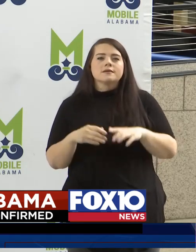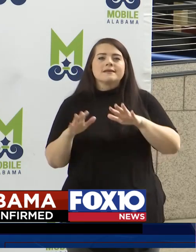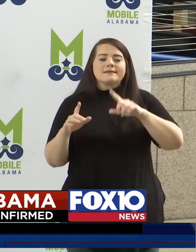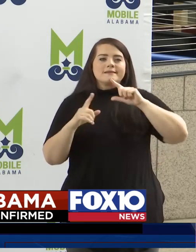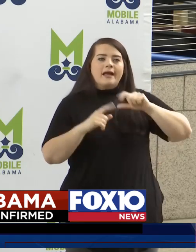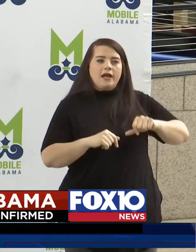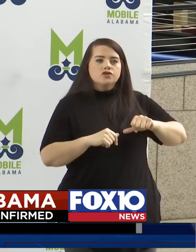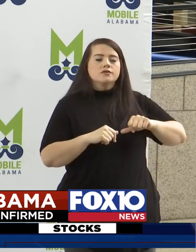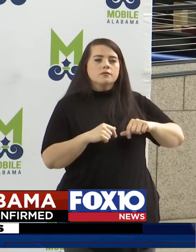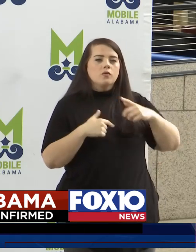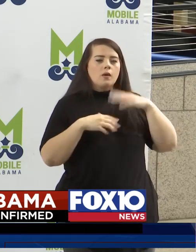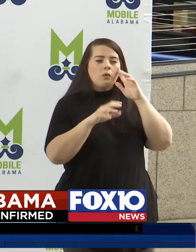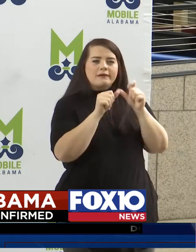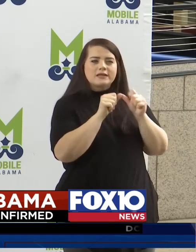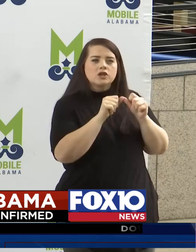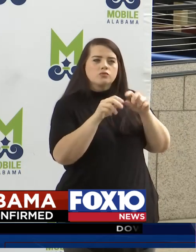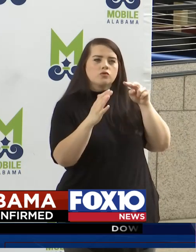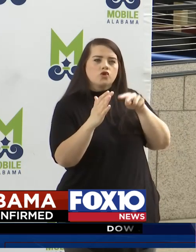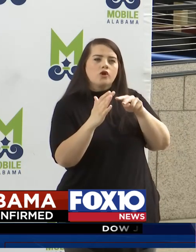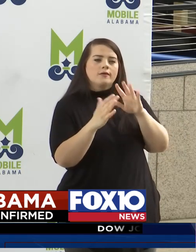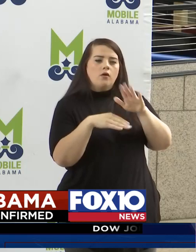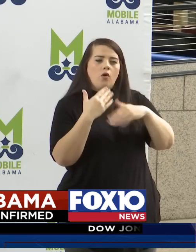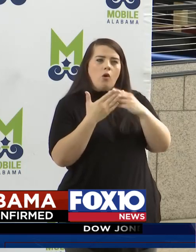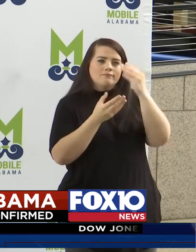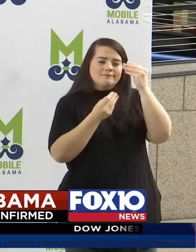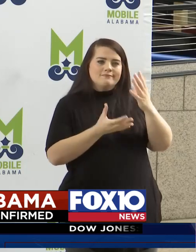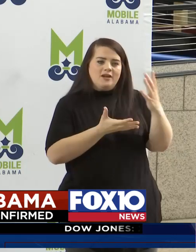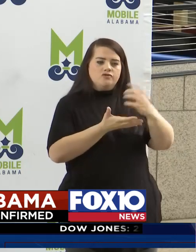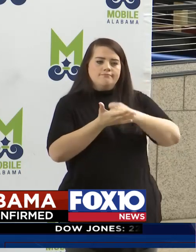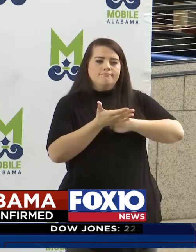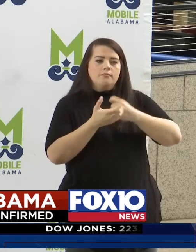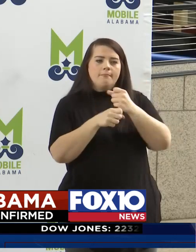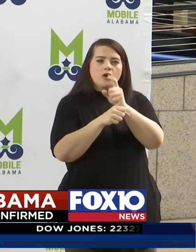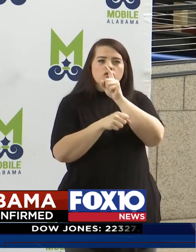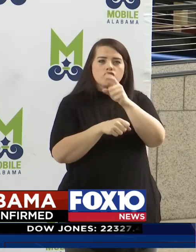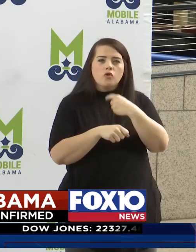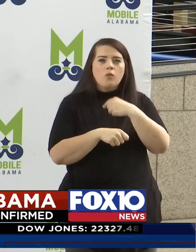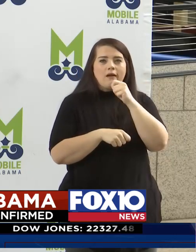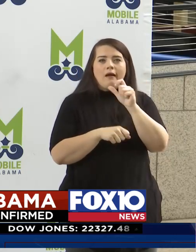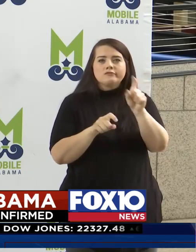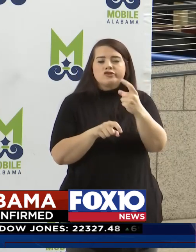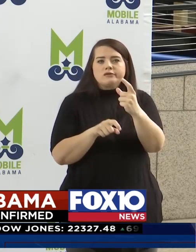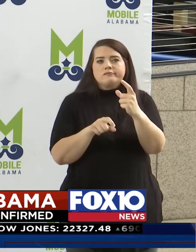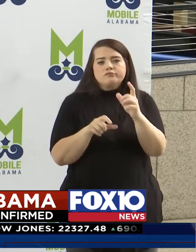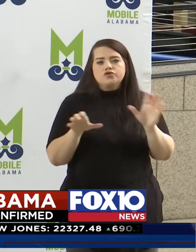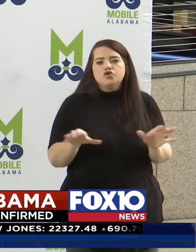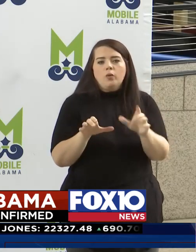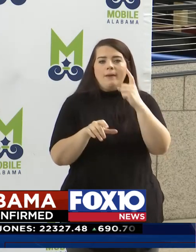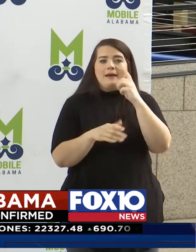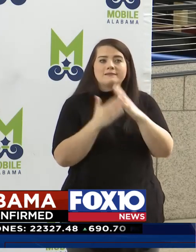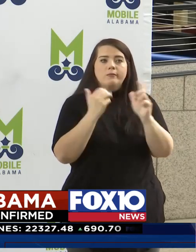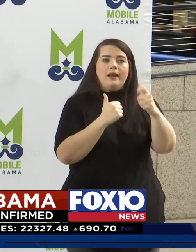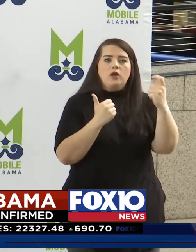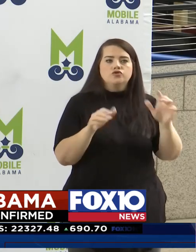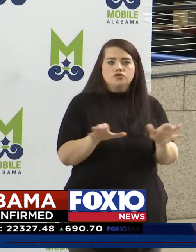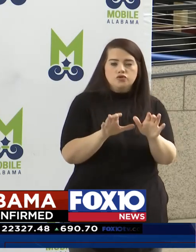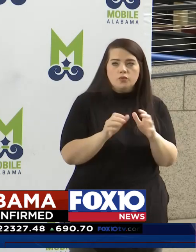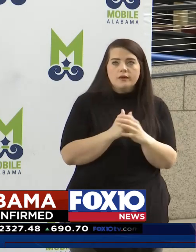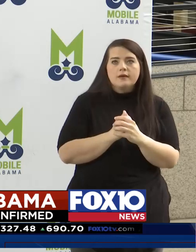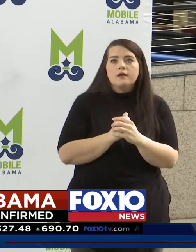we continue to look at the data, we're trying to make sure that we're not just doing things because somebody else is doing them.